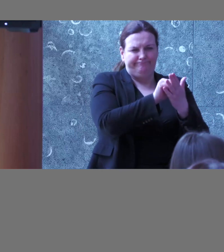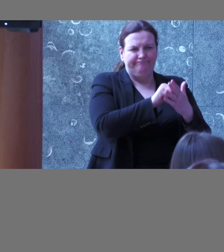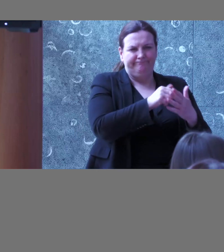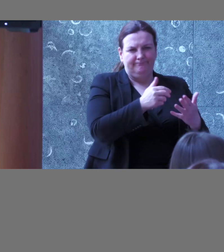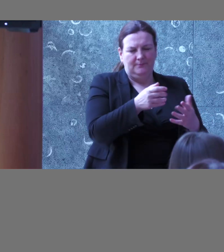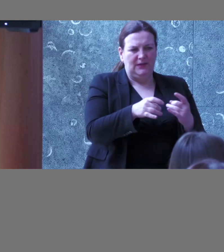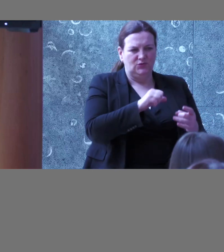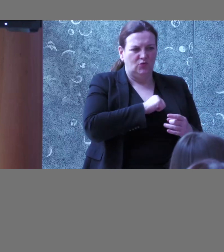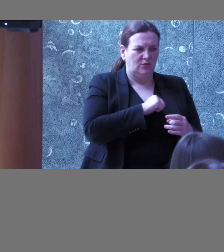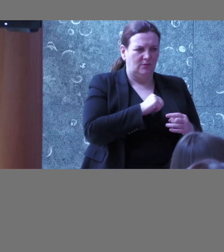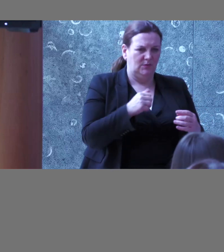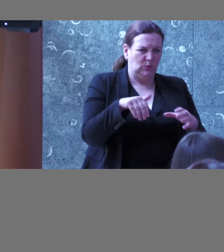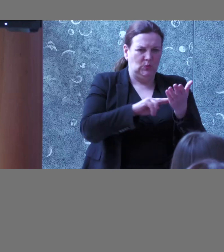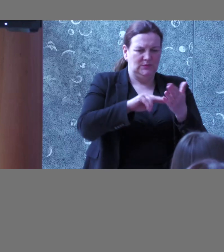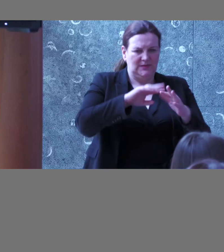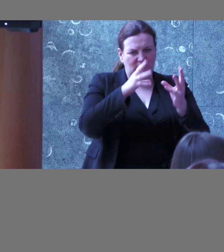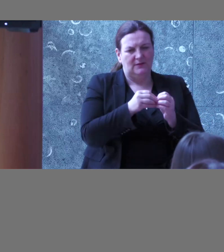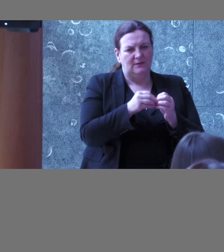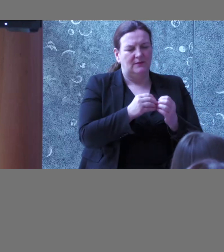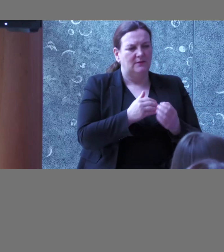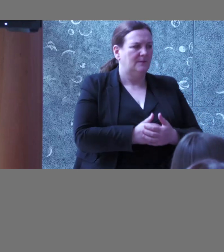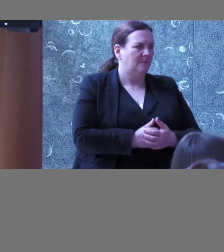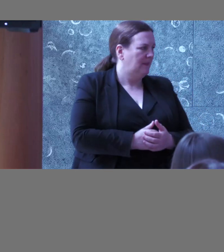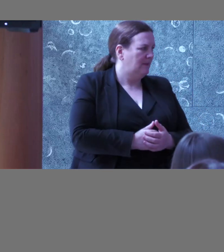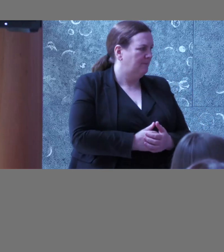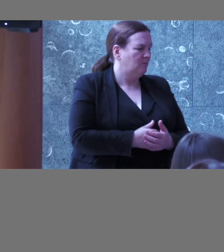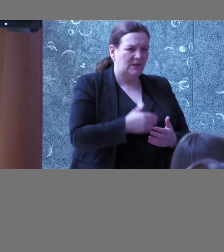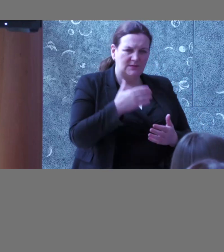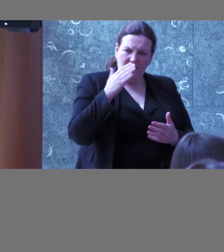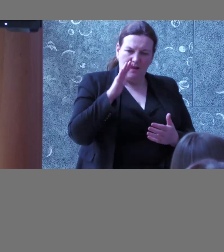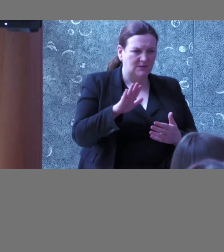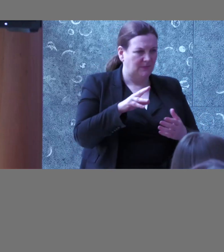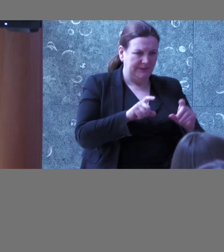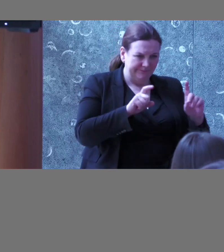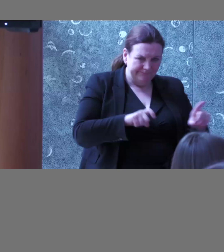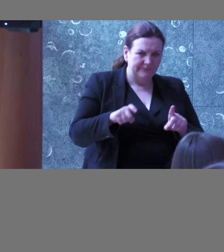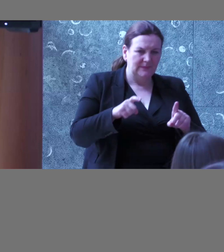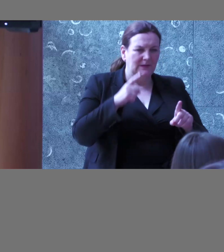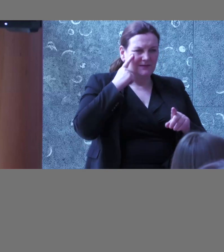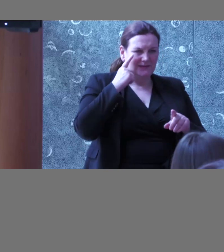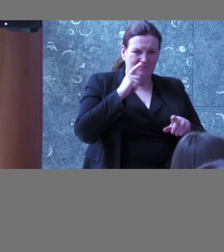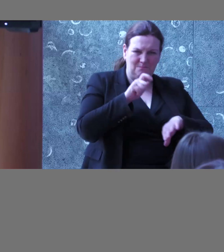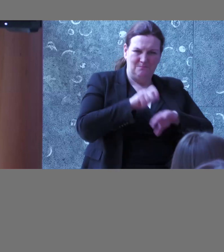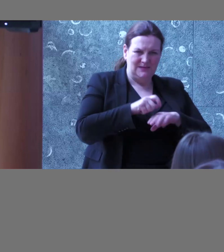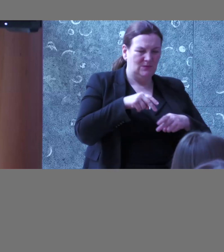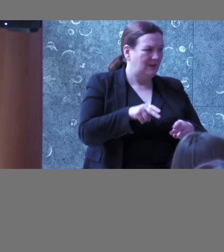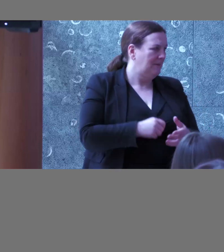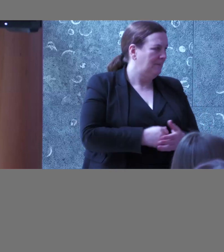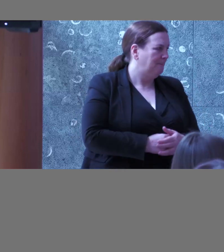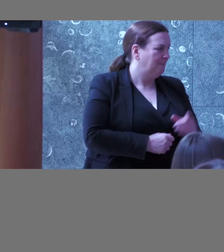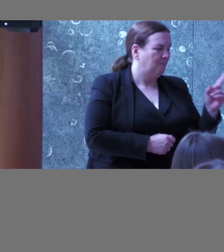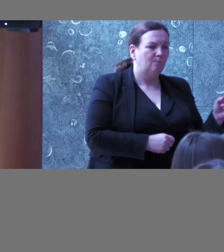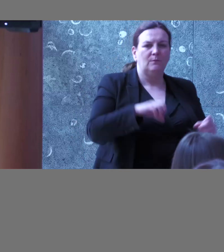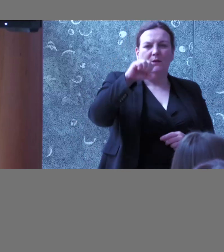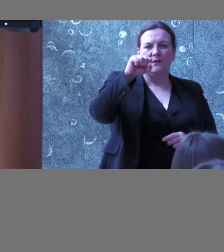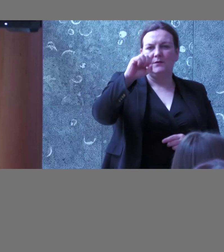but yeah, there's a huge amount to it that just has to be completely manual and best case in that way. Just to weigh in